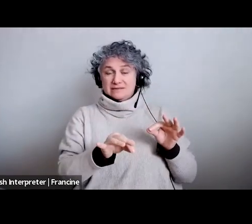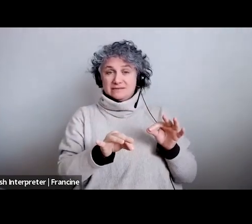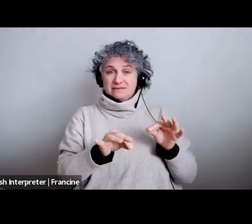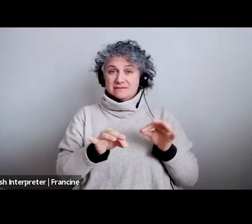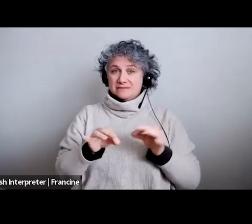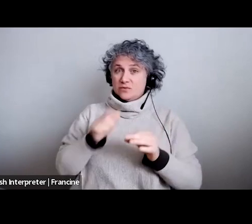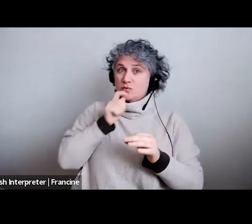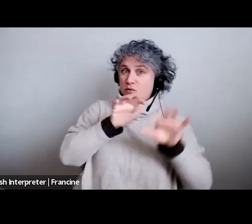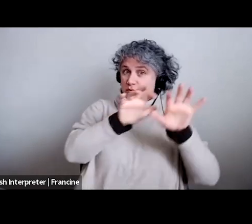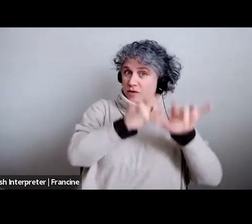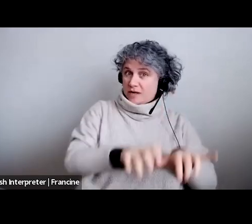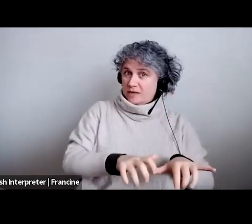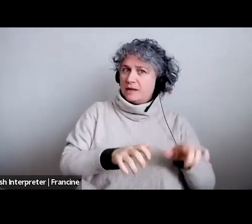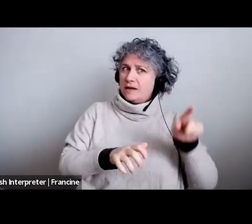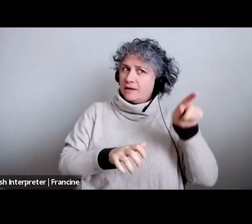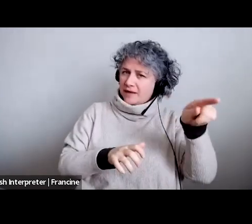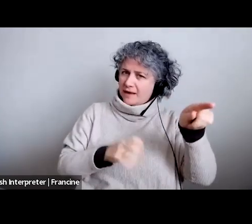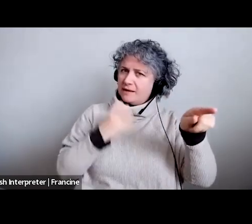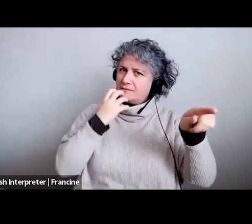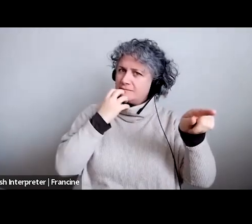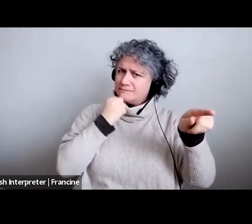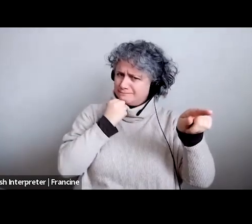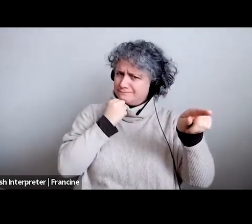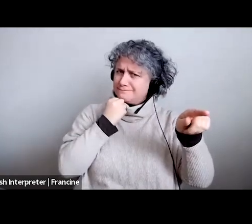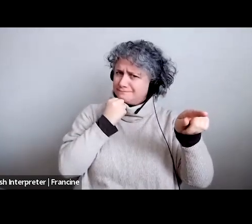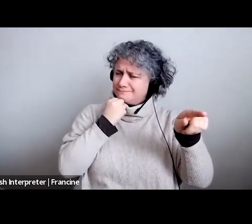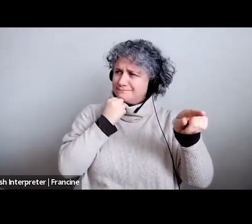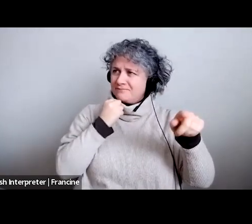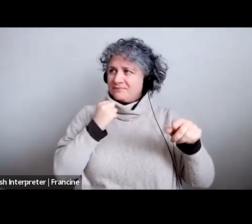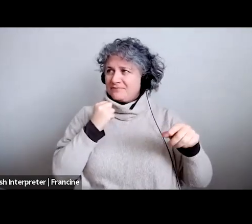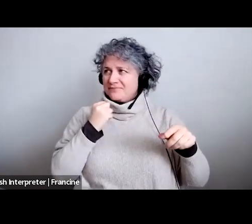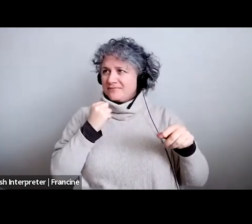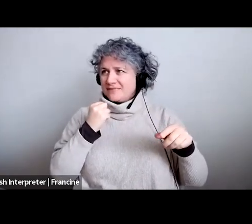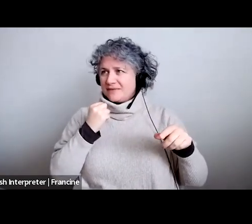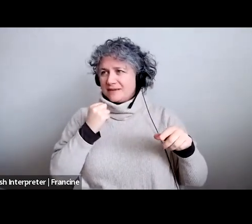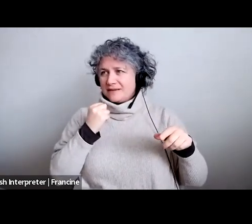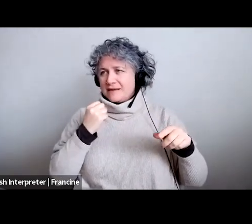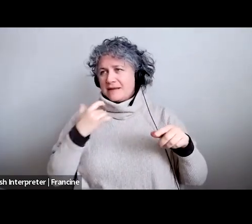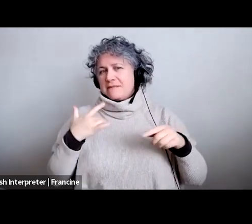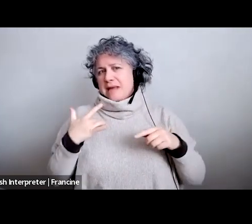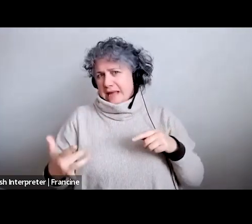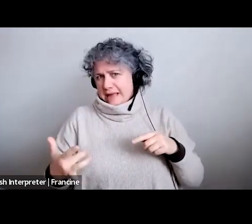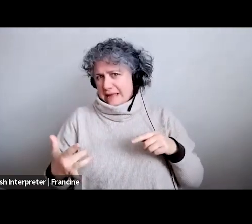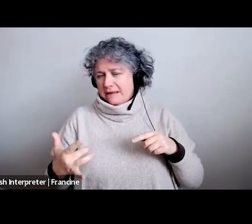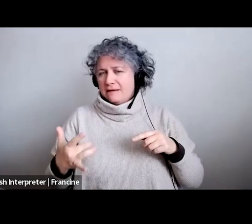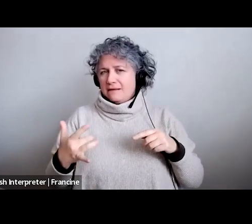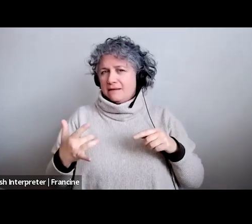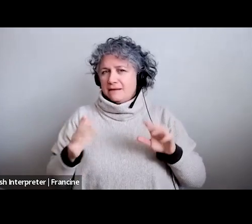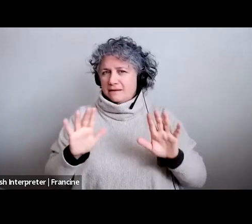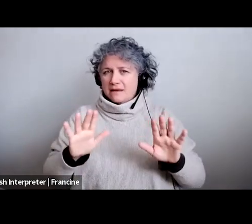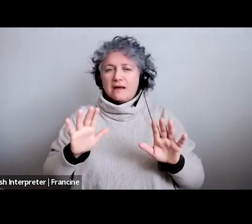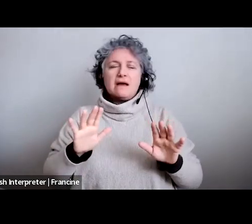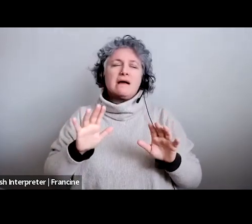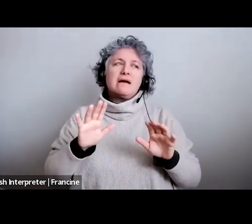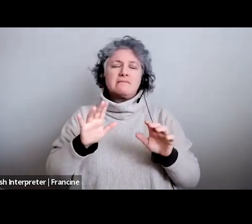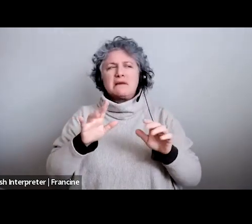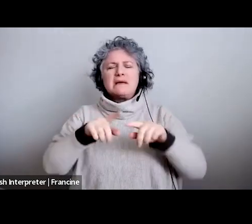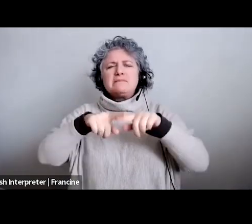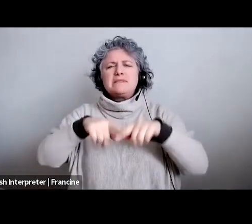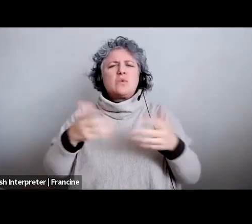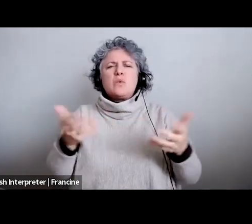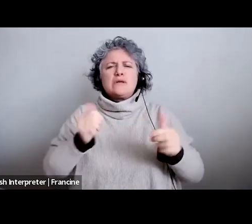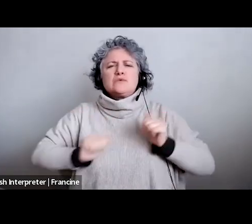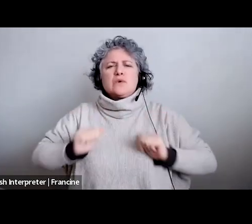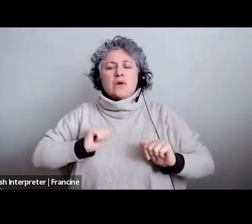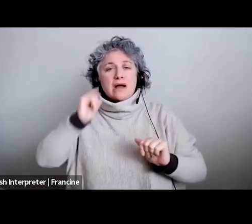right and so i think you want to i think generally unless you're doing a show that's kind of second city-ish or something like